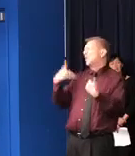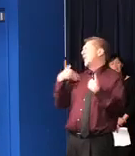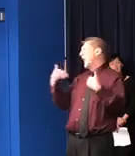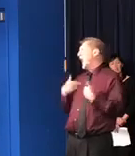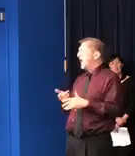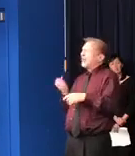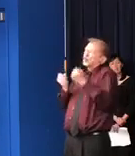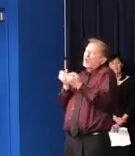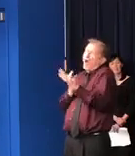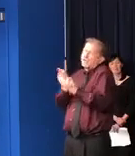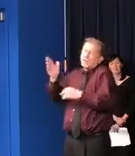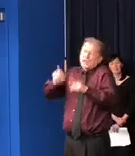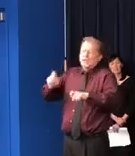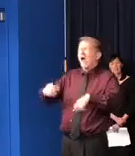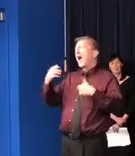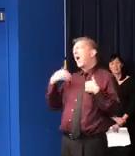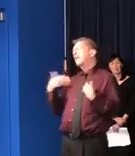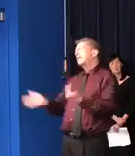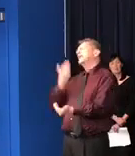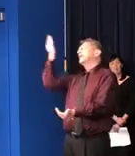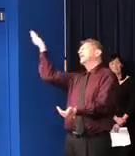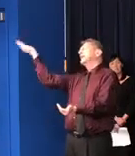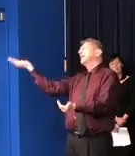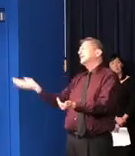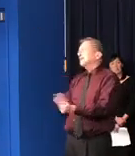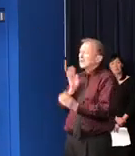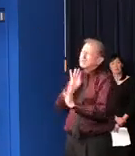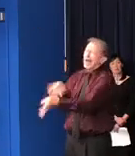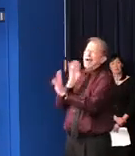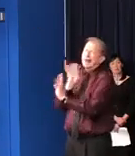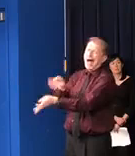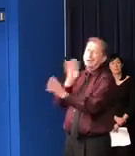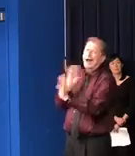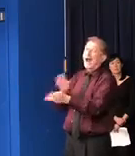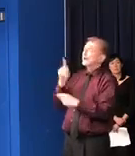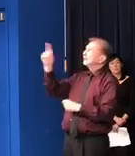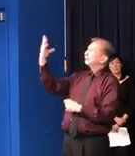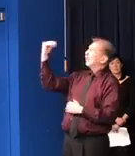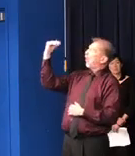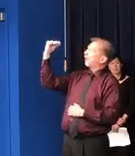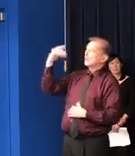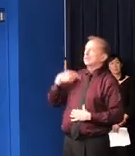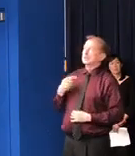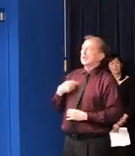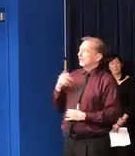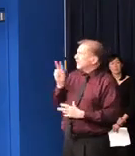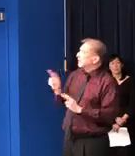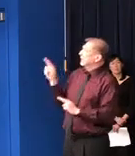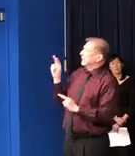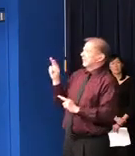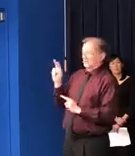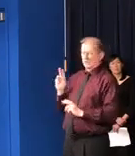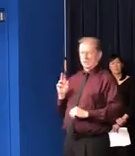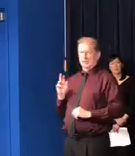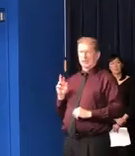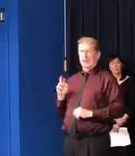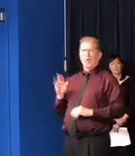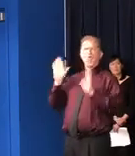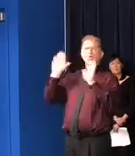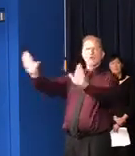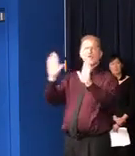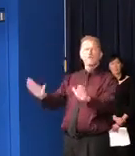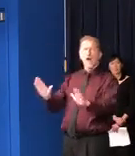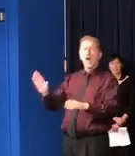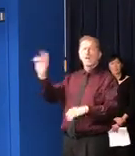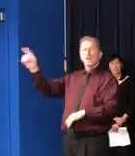through drive-through testing and so on. And I mean, for all of us out here who are looking for more tests, we said, that is terrific.